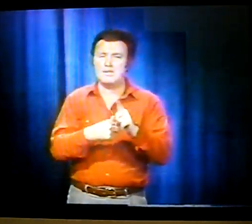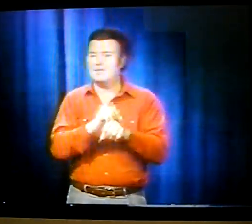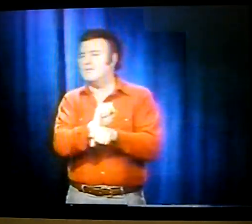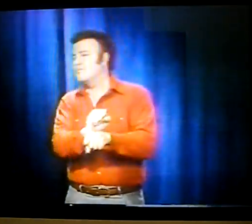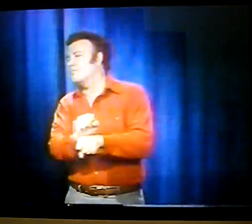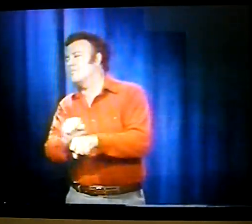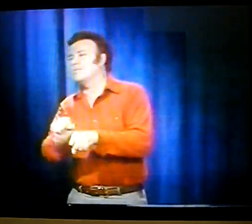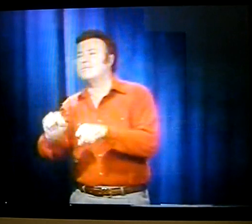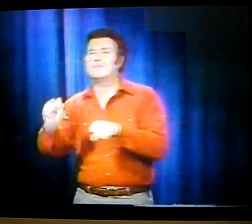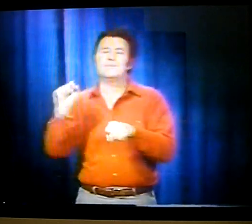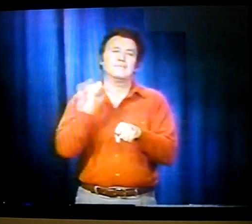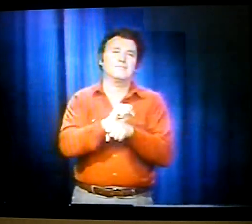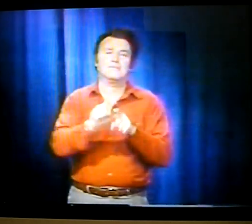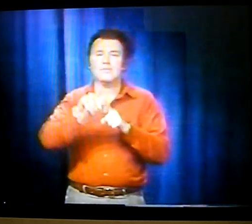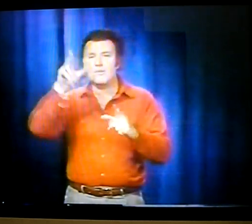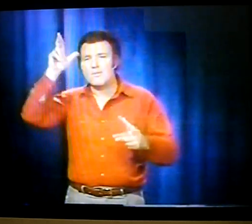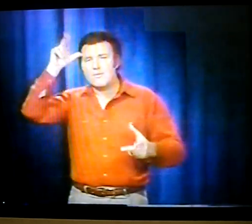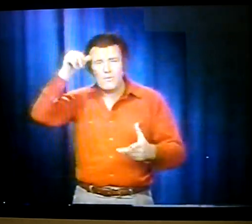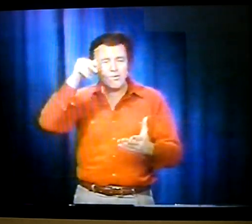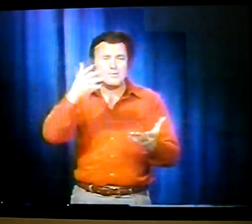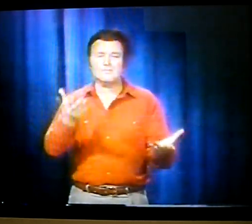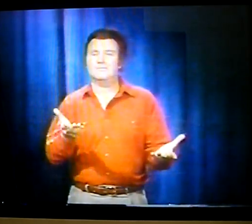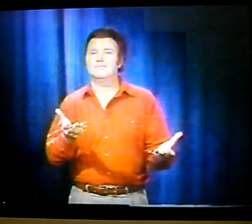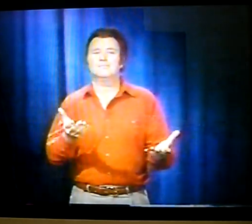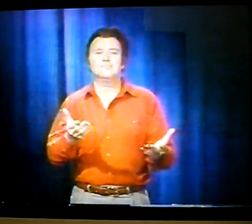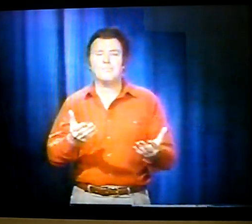For a month, I worked like a horse.